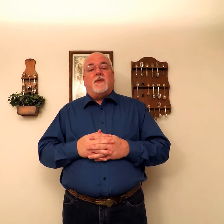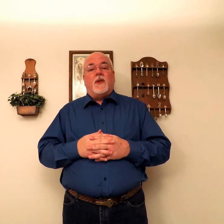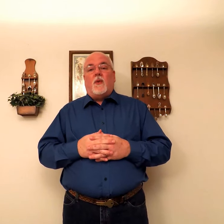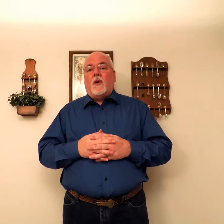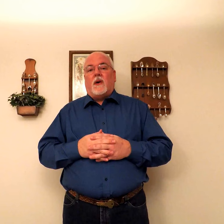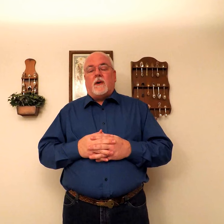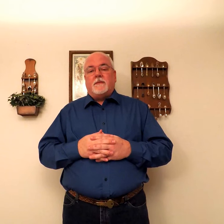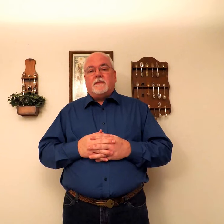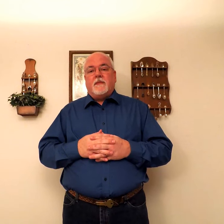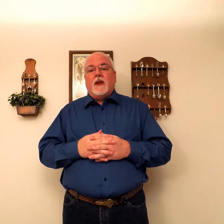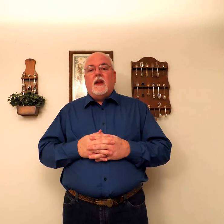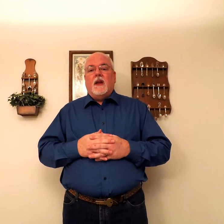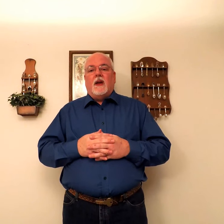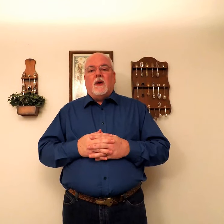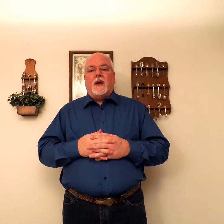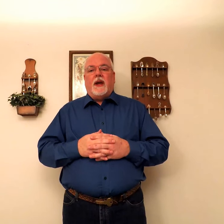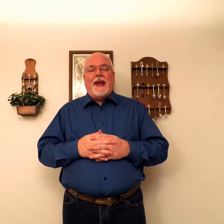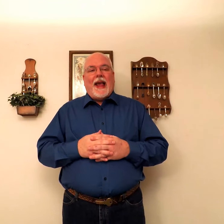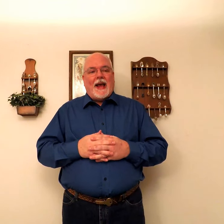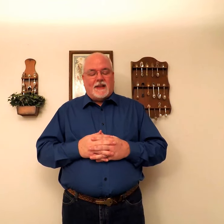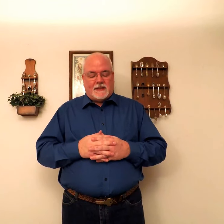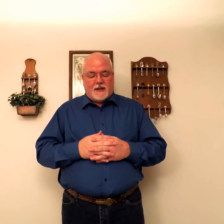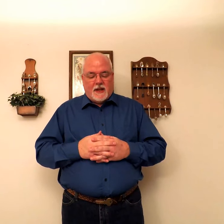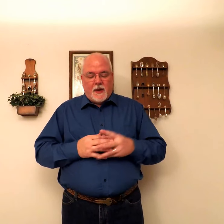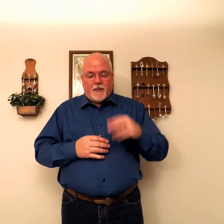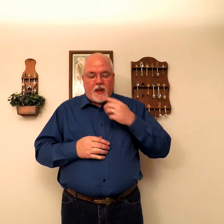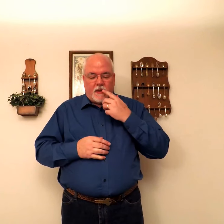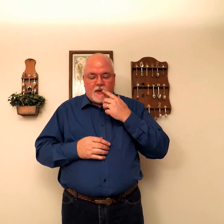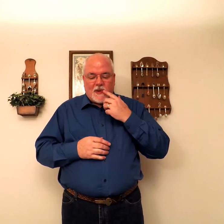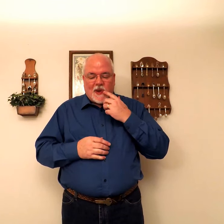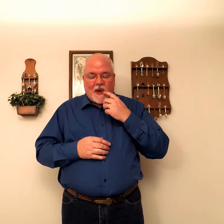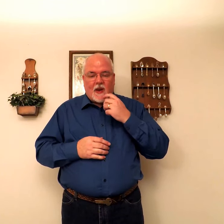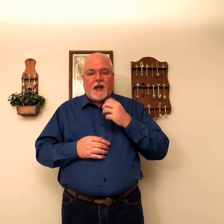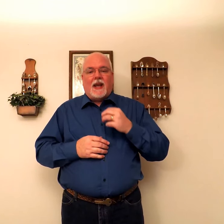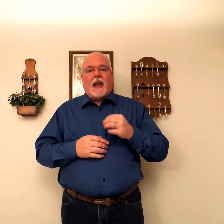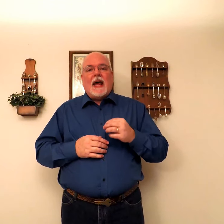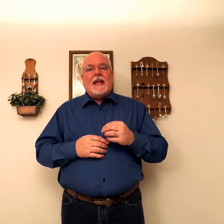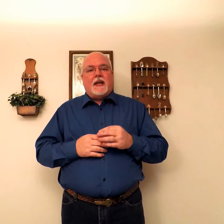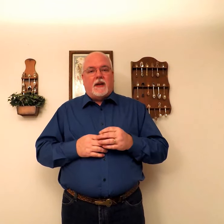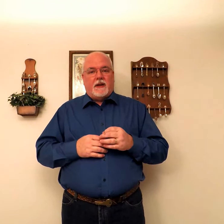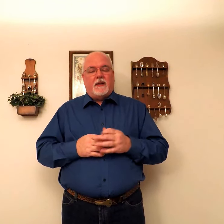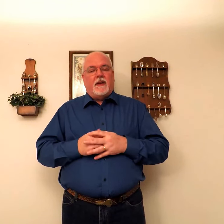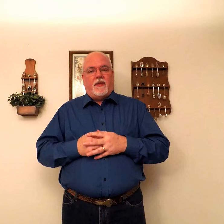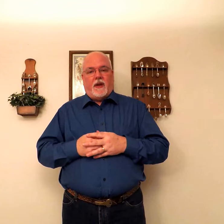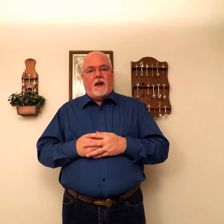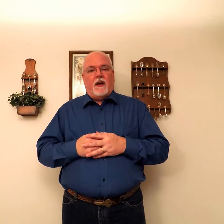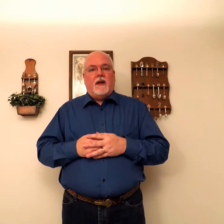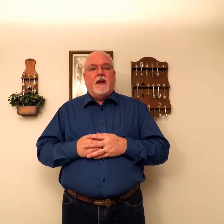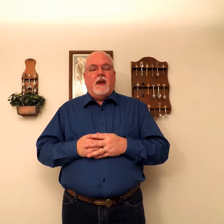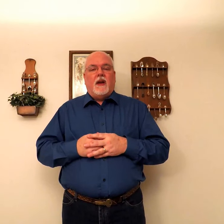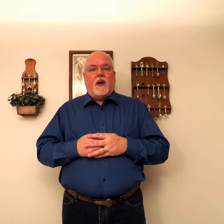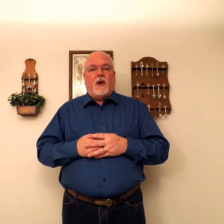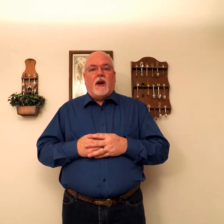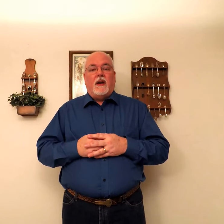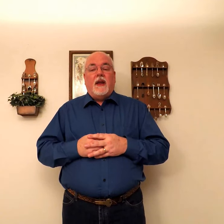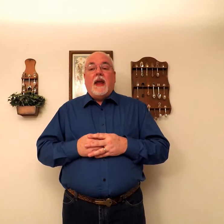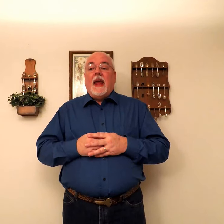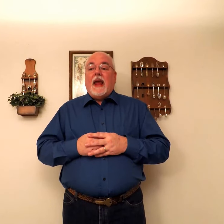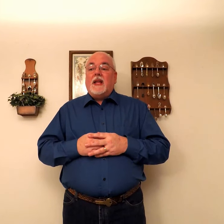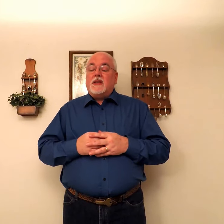for the water. Okay, as. This is a like thing. All right? And